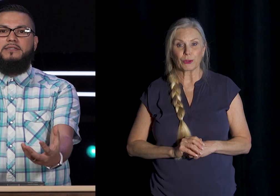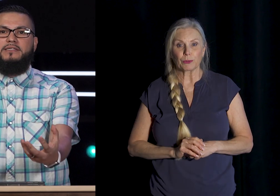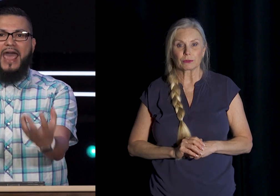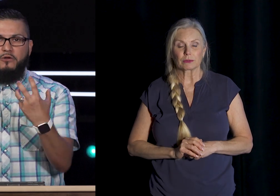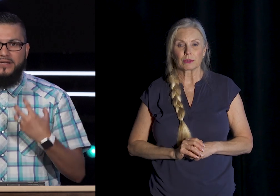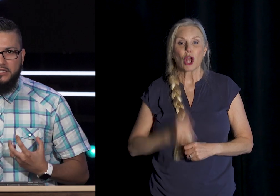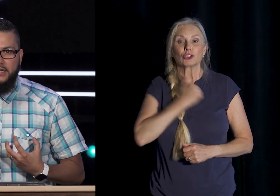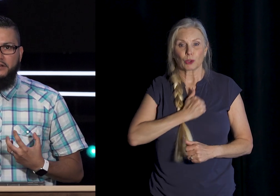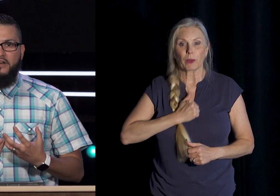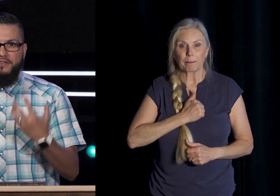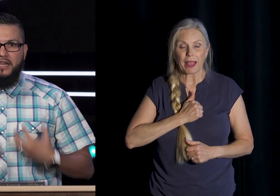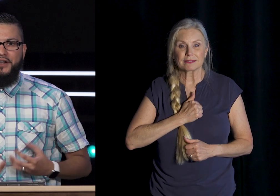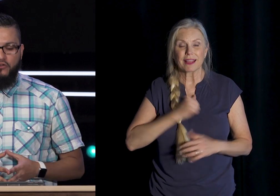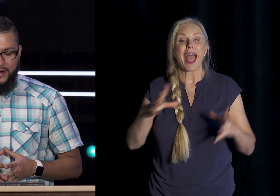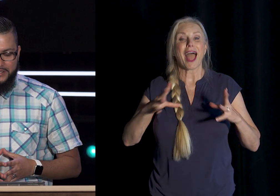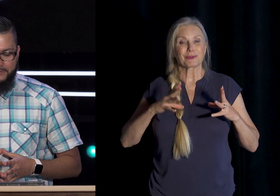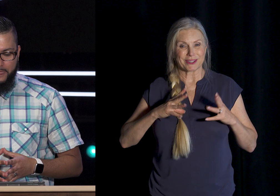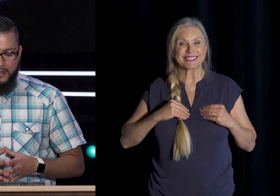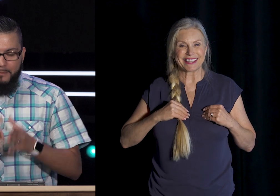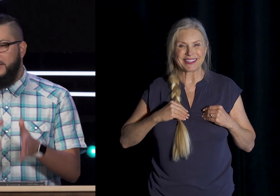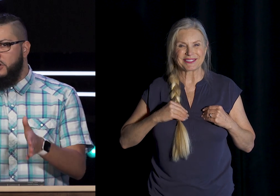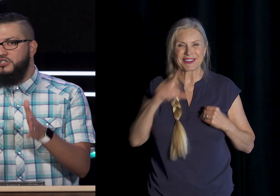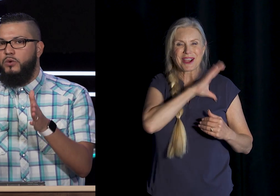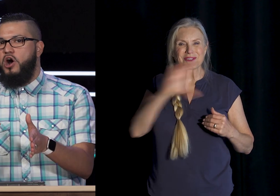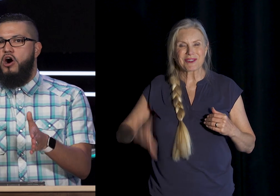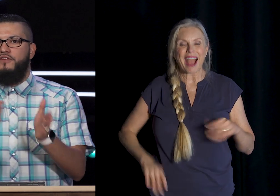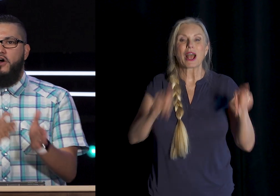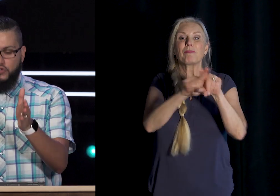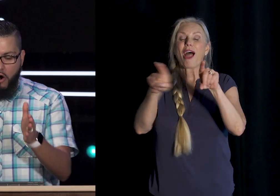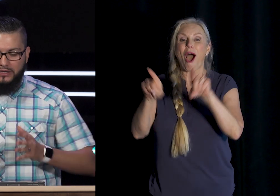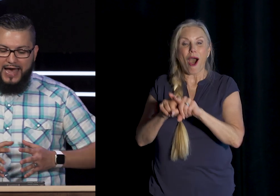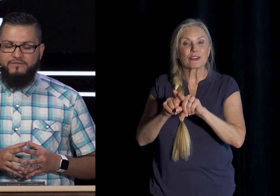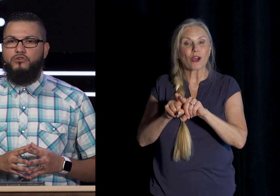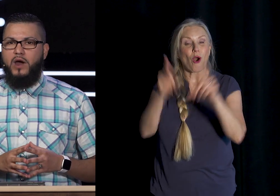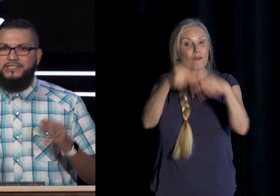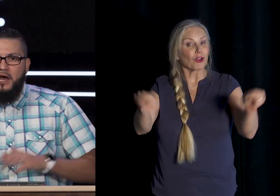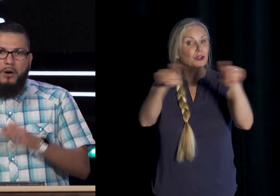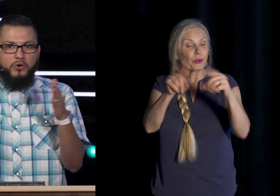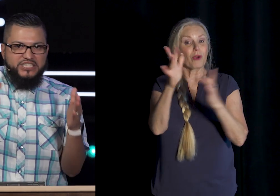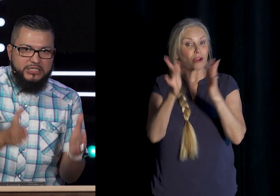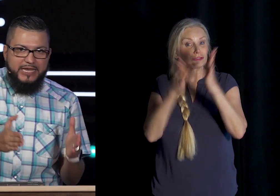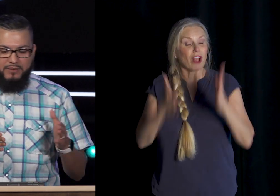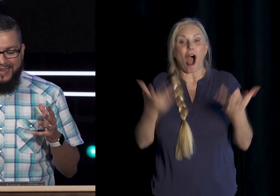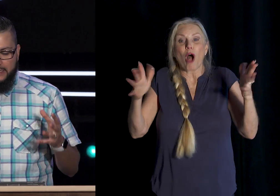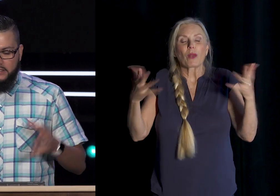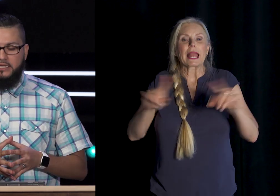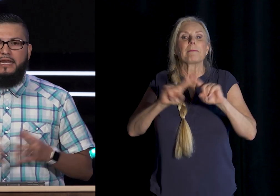And receive The light Of Christ But it's also A call For those Who are alive In Christ But we're Sleeping In sin